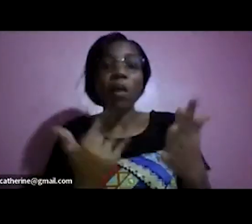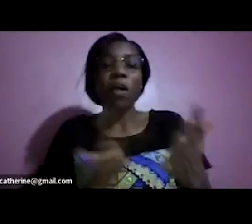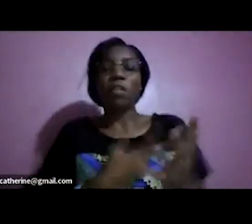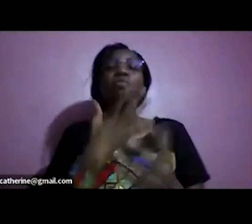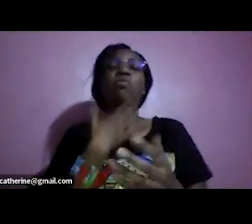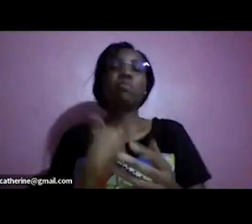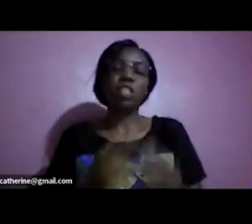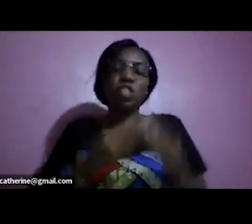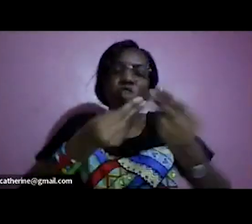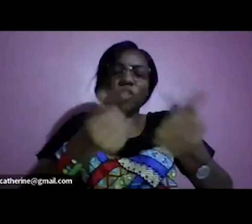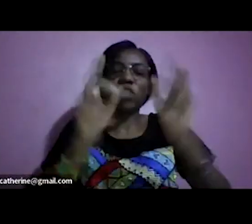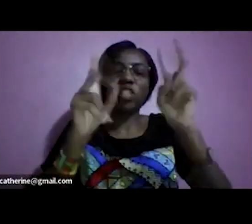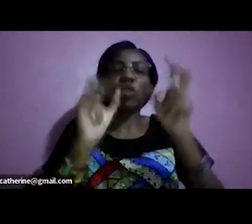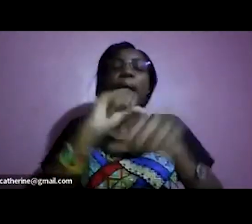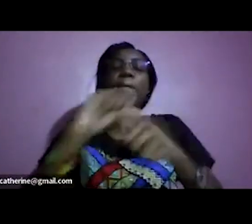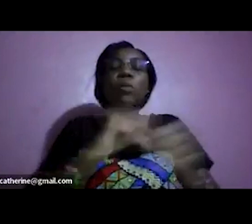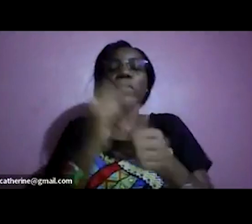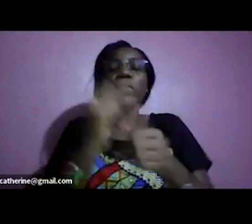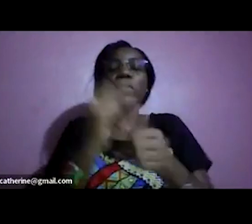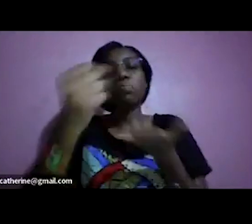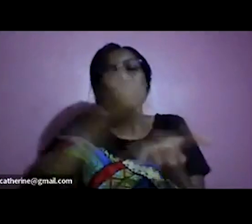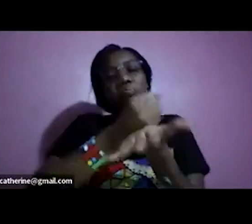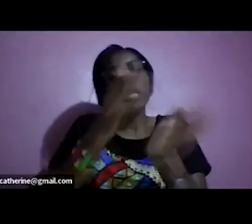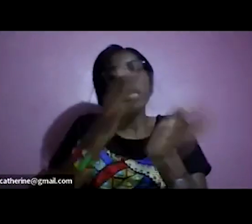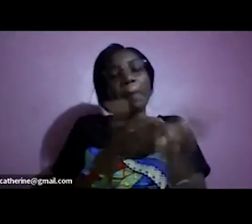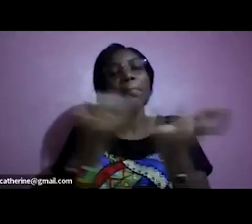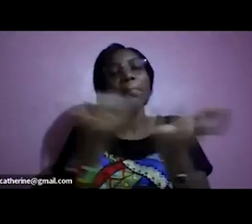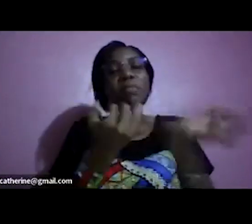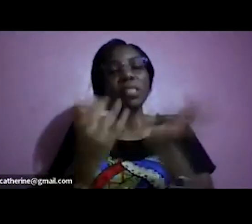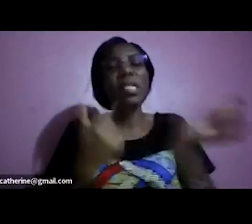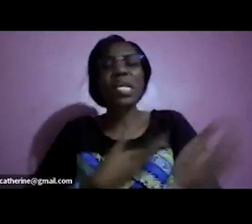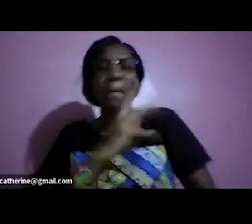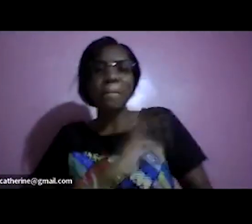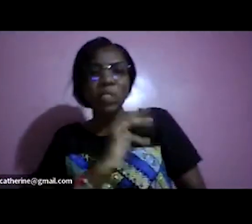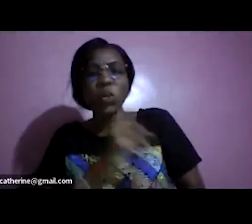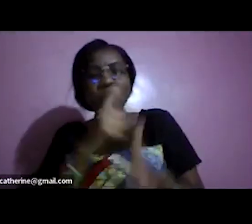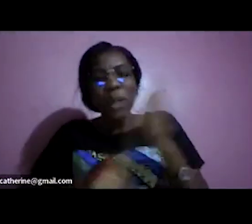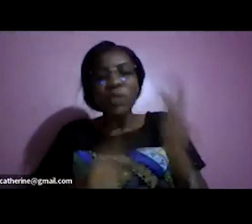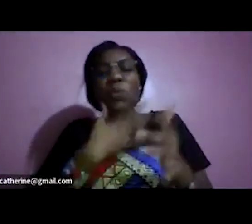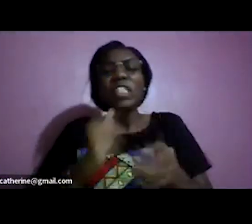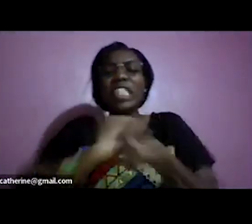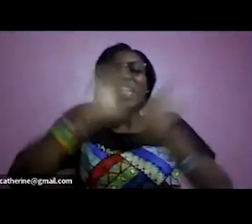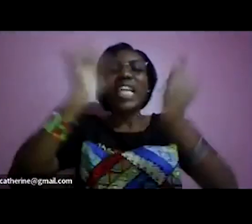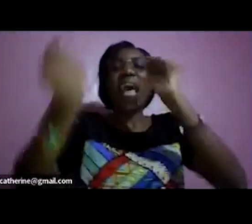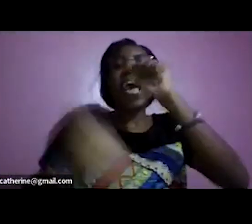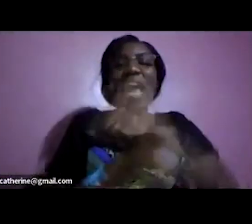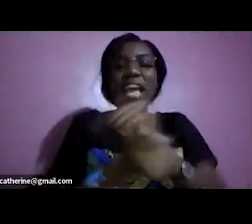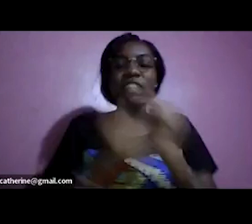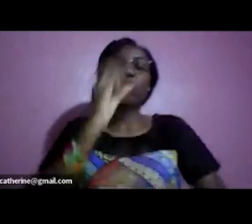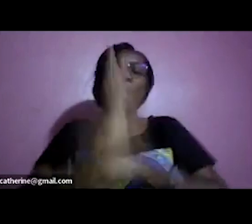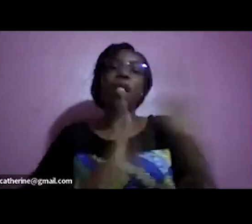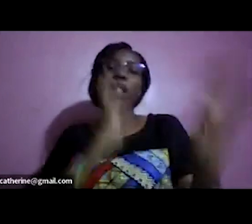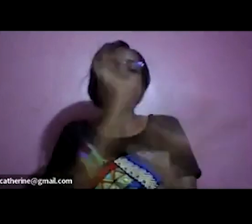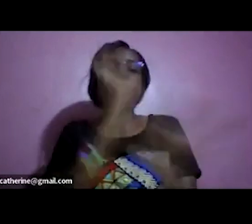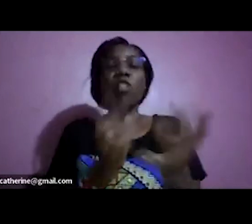in employment and entrepreneurship we are on a mission to change the world through information and i hope that whatever you take away from